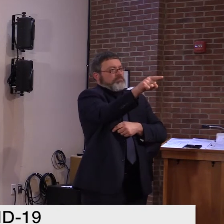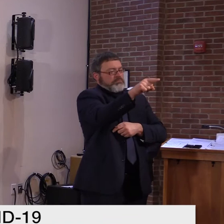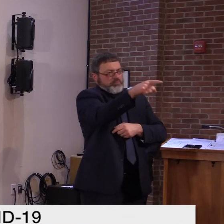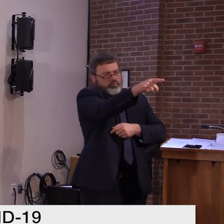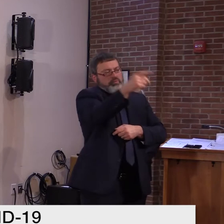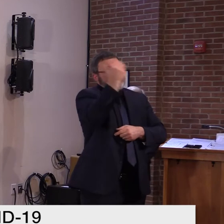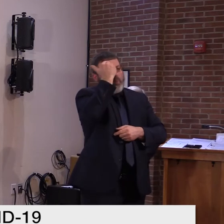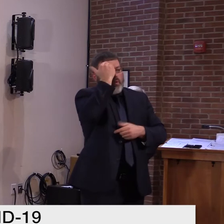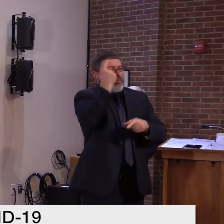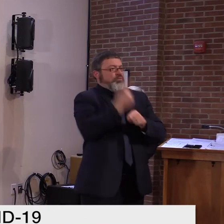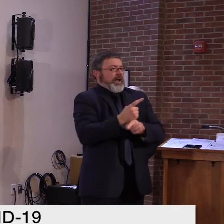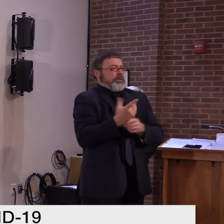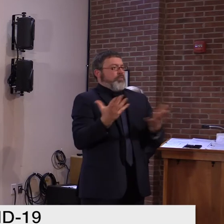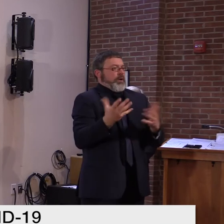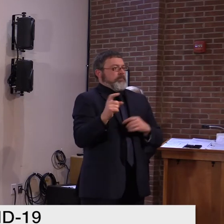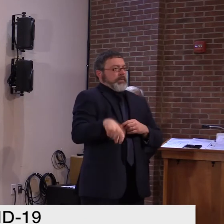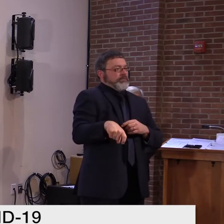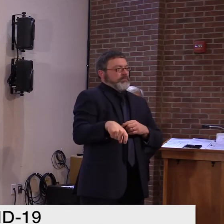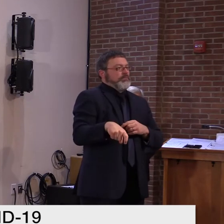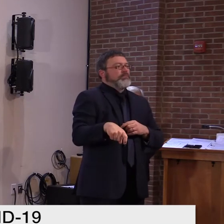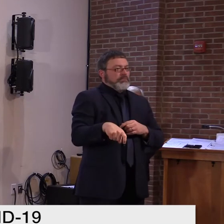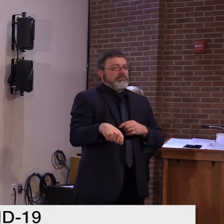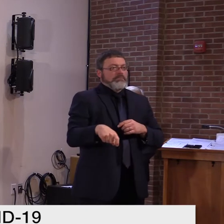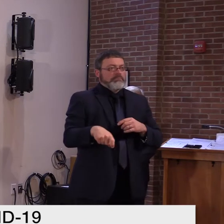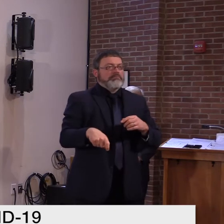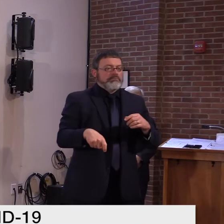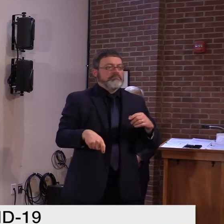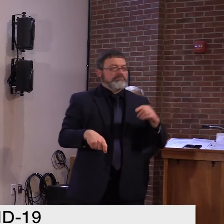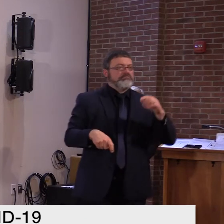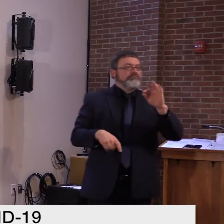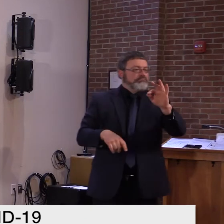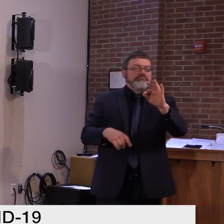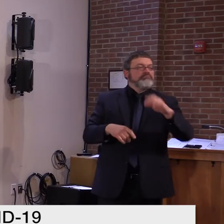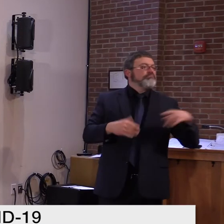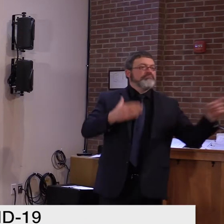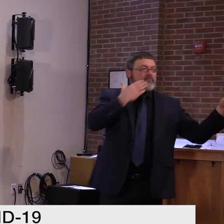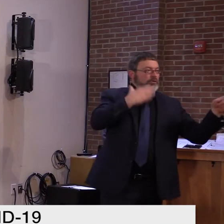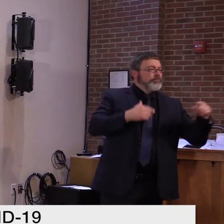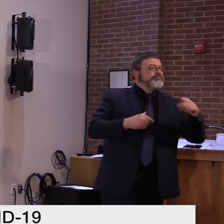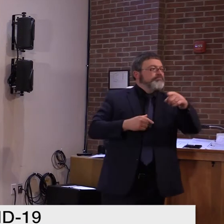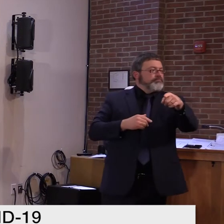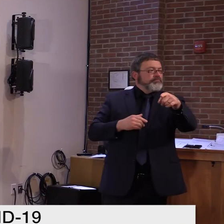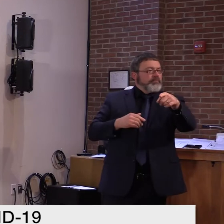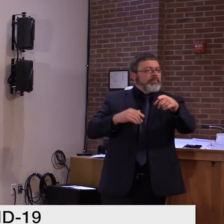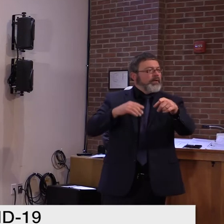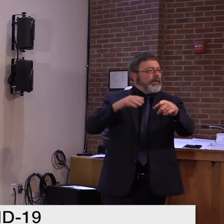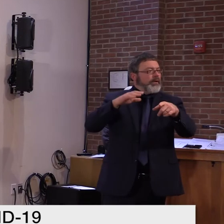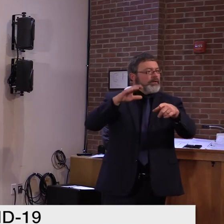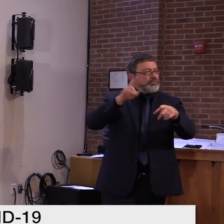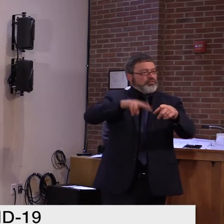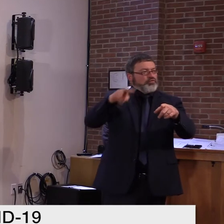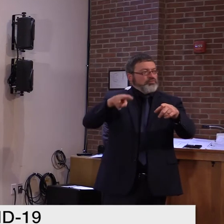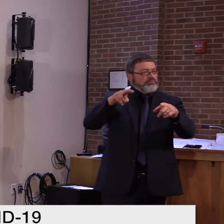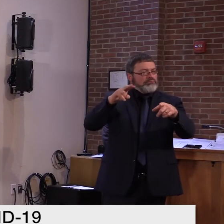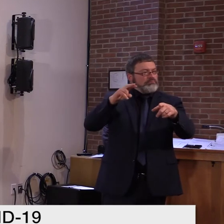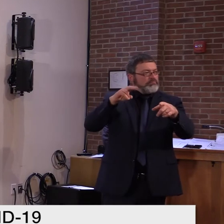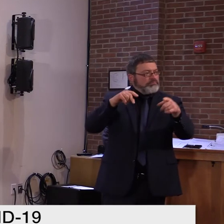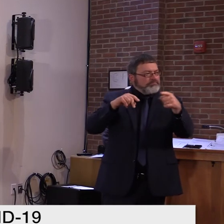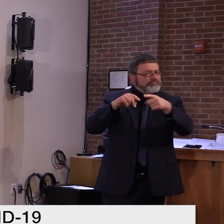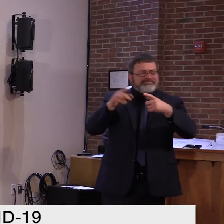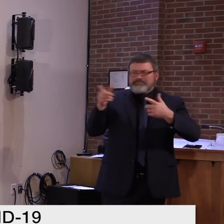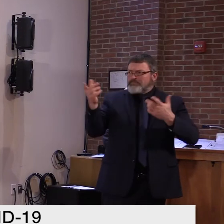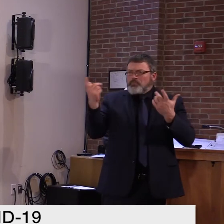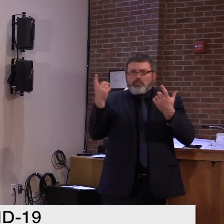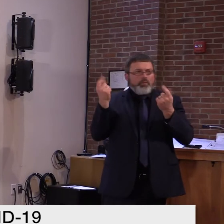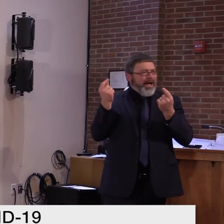What kind of statement or action can you take, given the Feds, the current situation with the